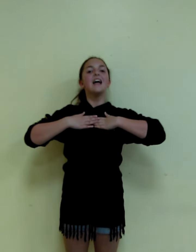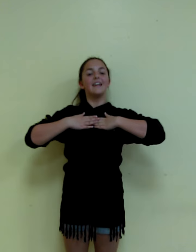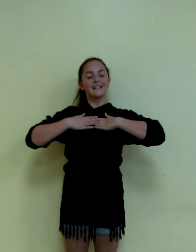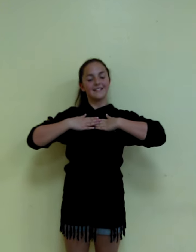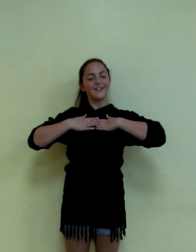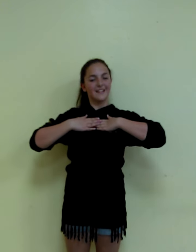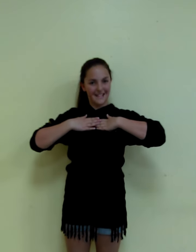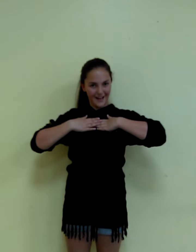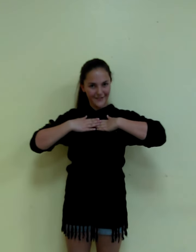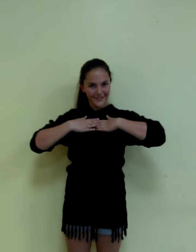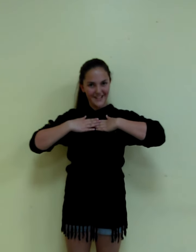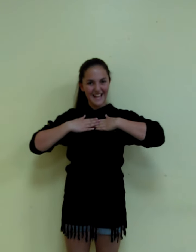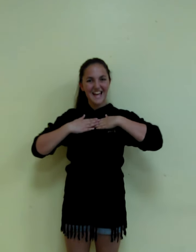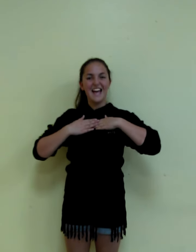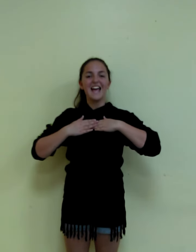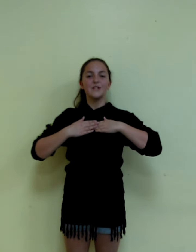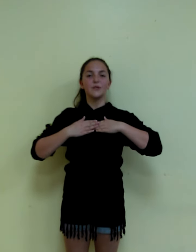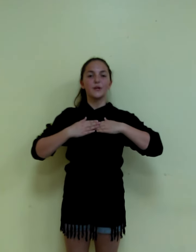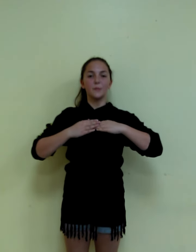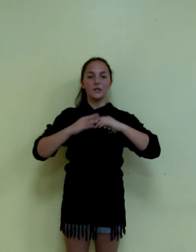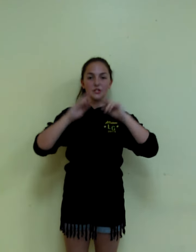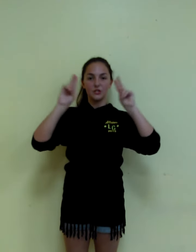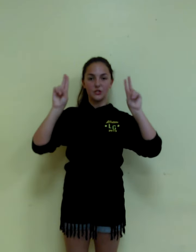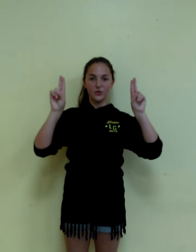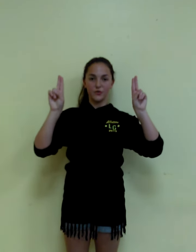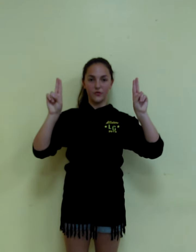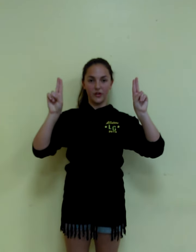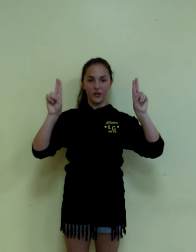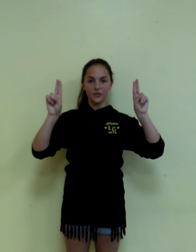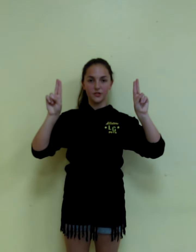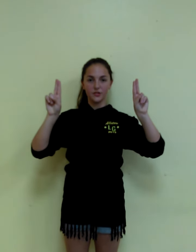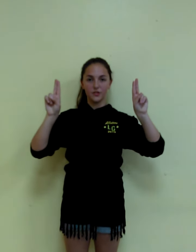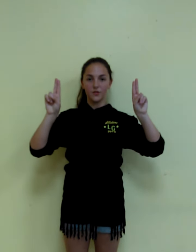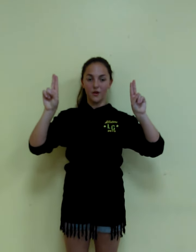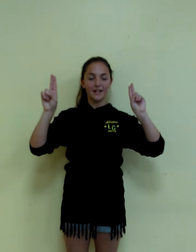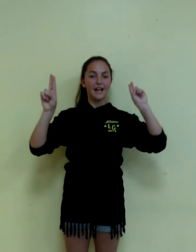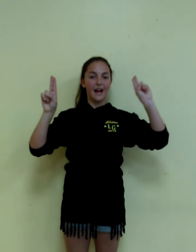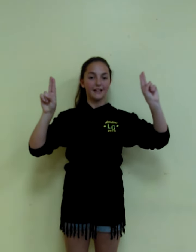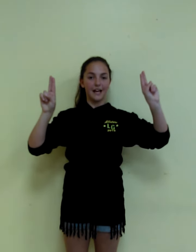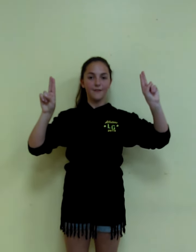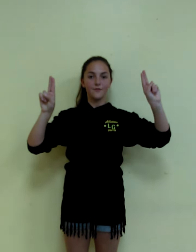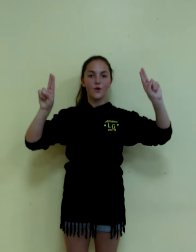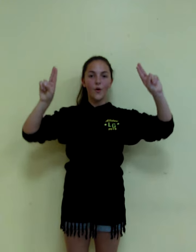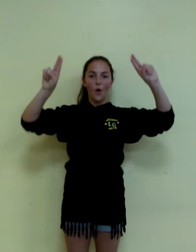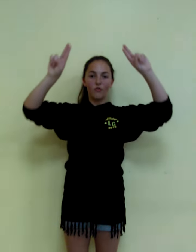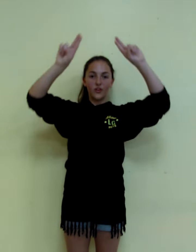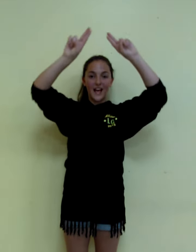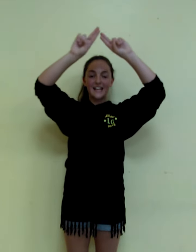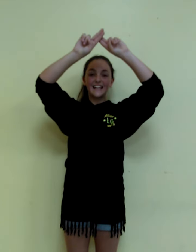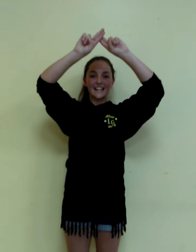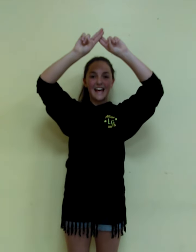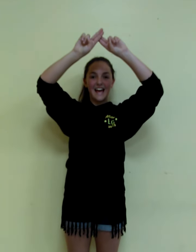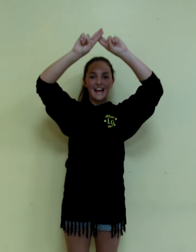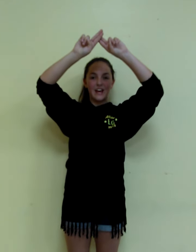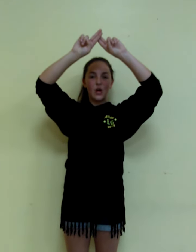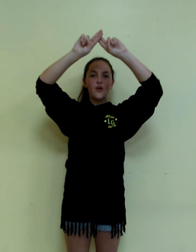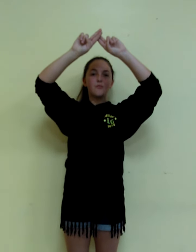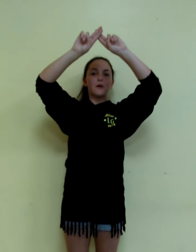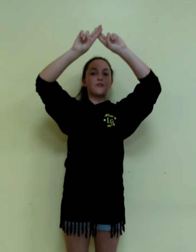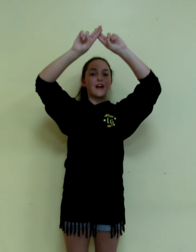Next letter is F, and you're going to put two fingers, right and left, over your head like an A, but for